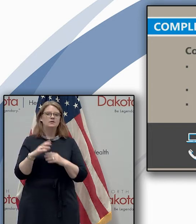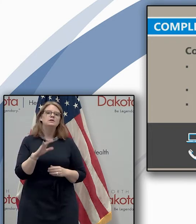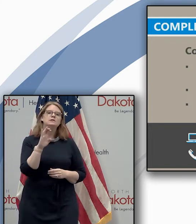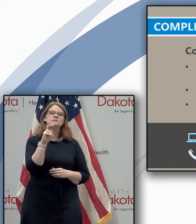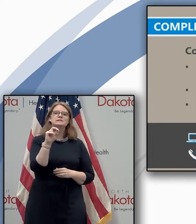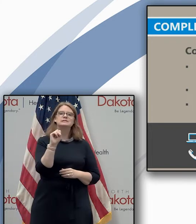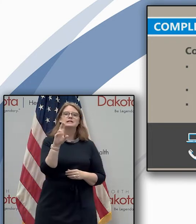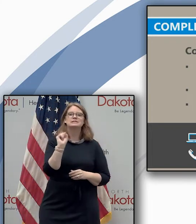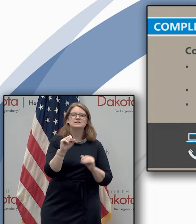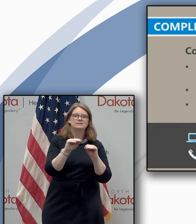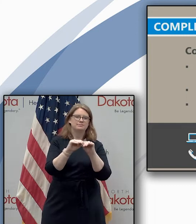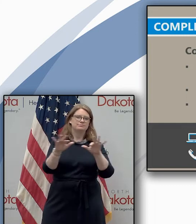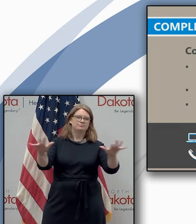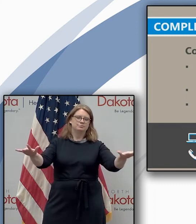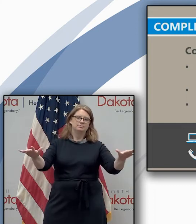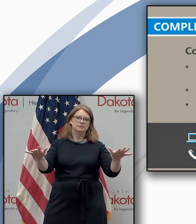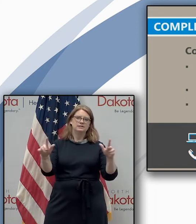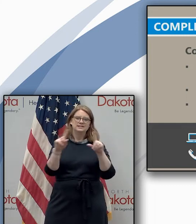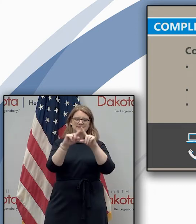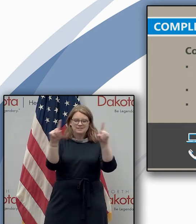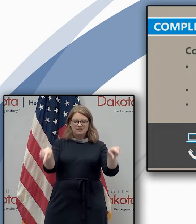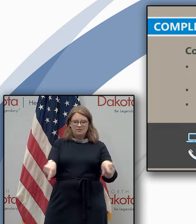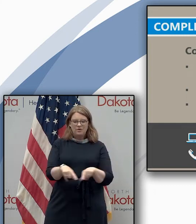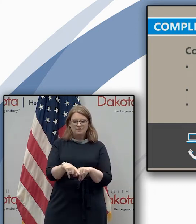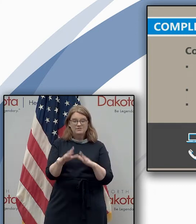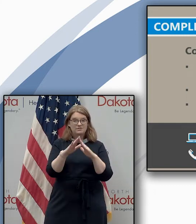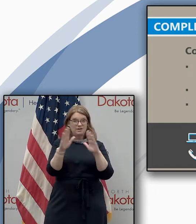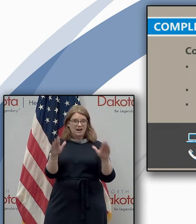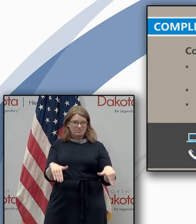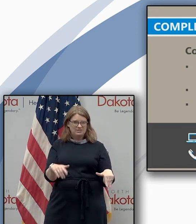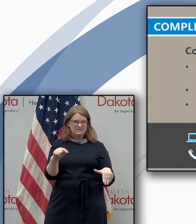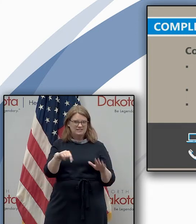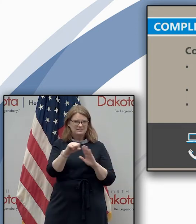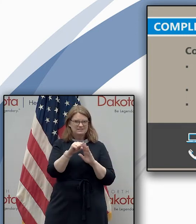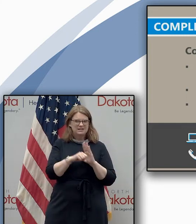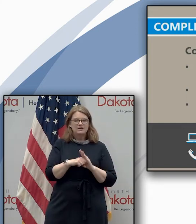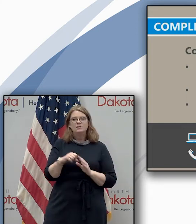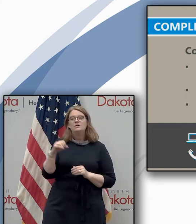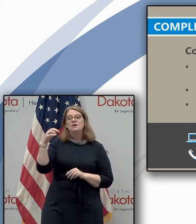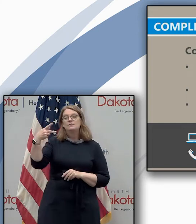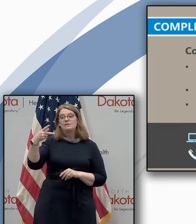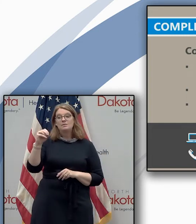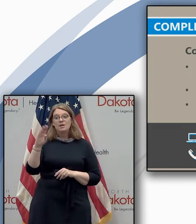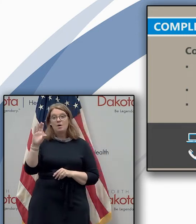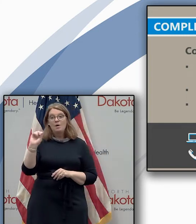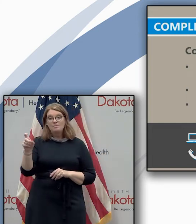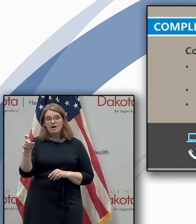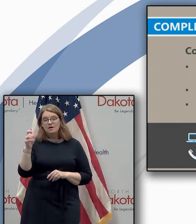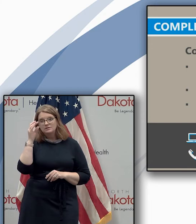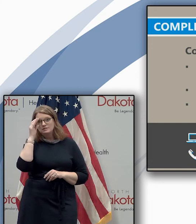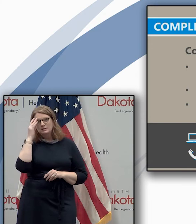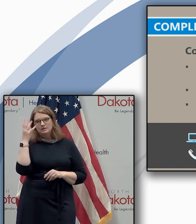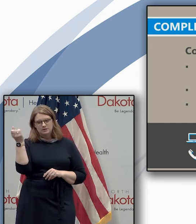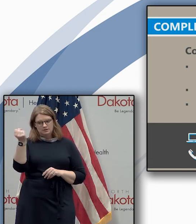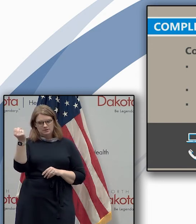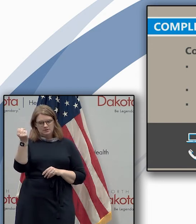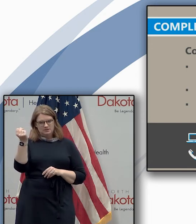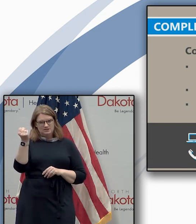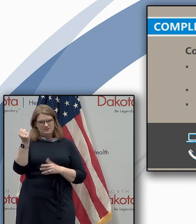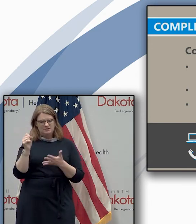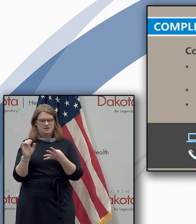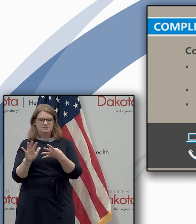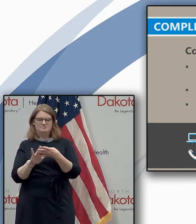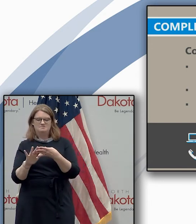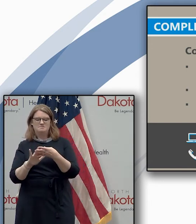completed delivery of forms to all households in the state those that had p.o boxes were uh delayed due to covet until mid may or